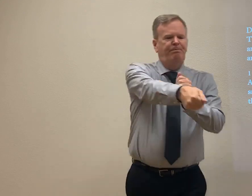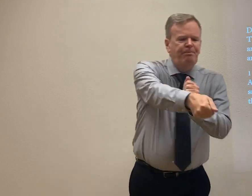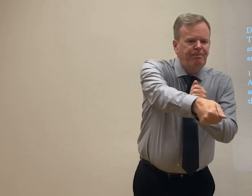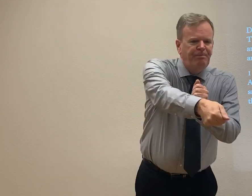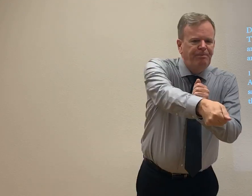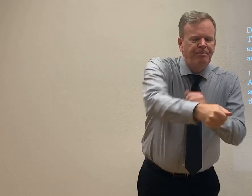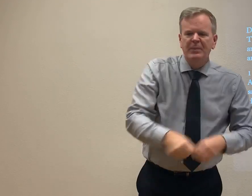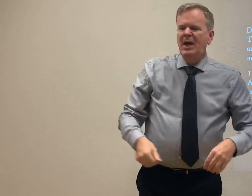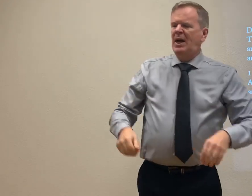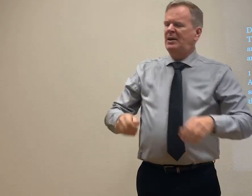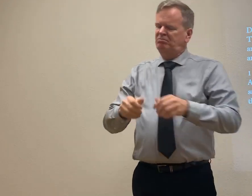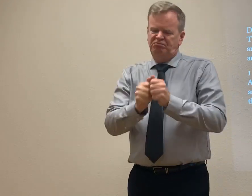Put money down.